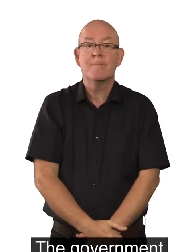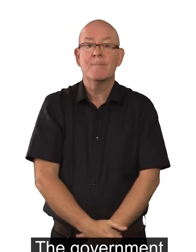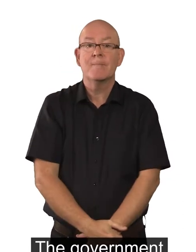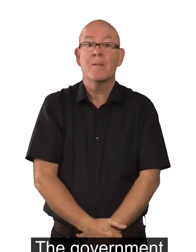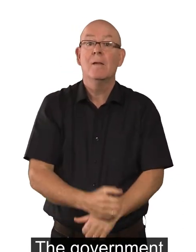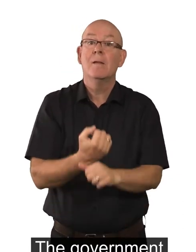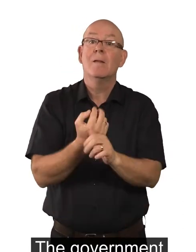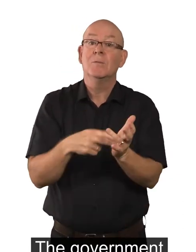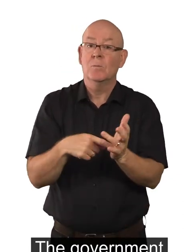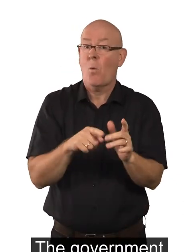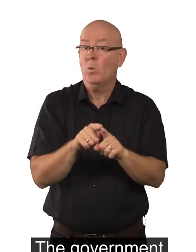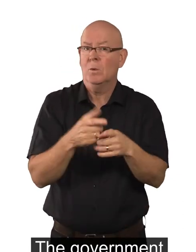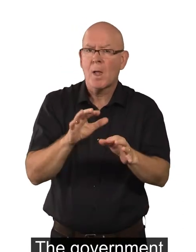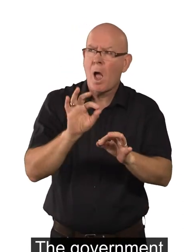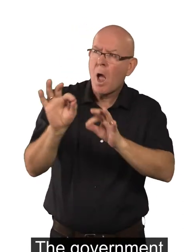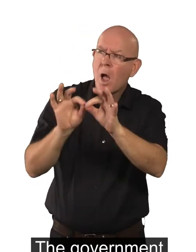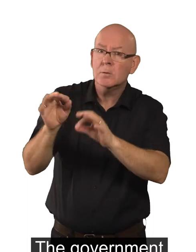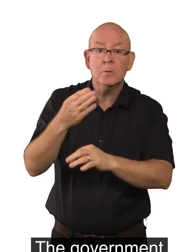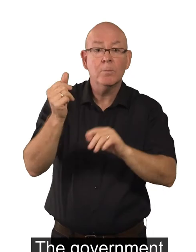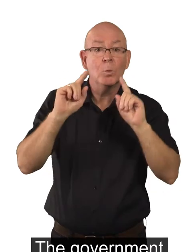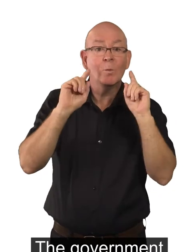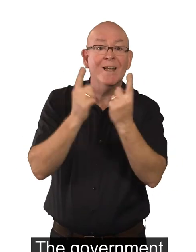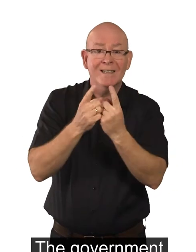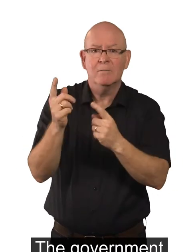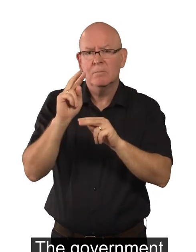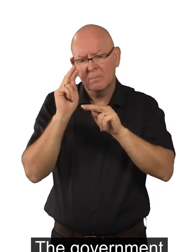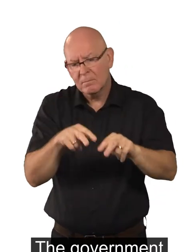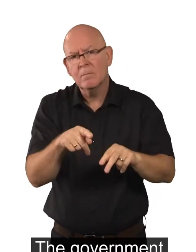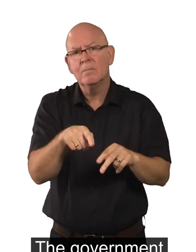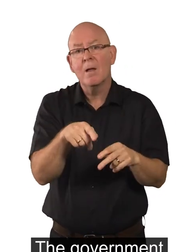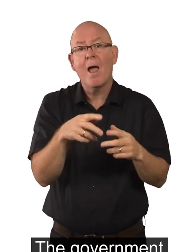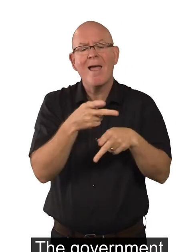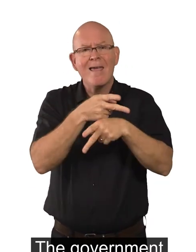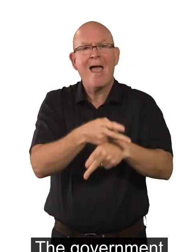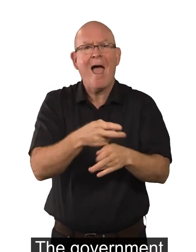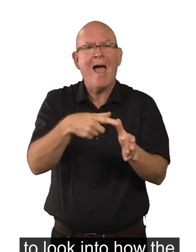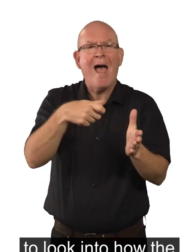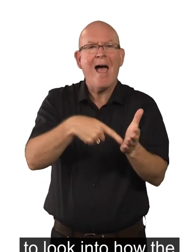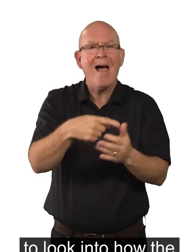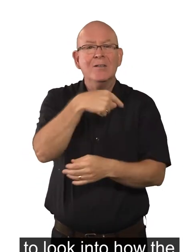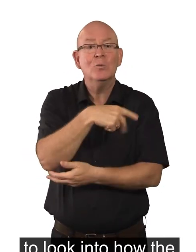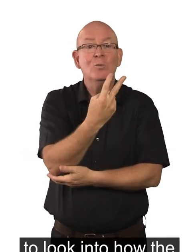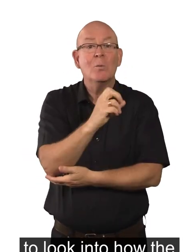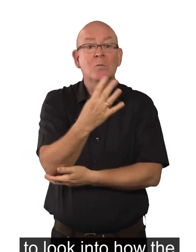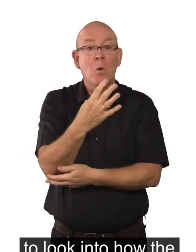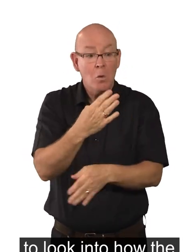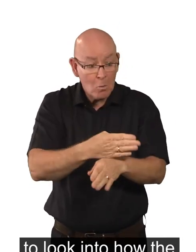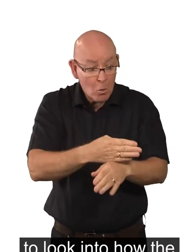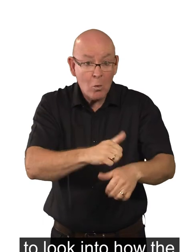The government has asked some universities to look into how the CARE Act 2014 is